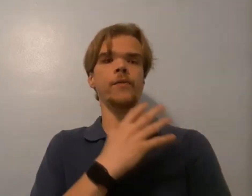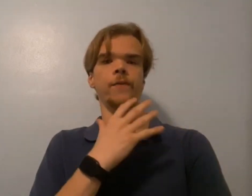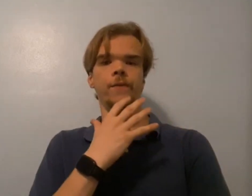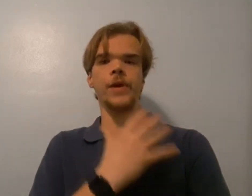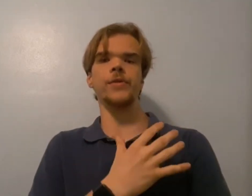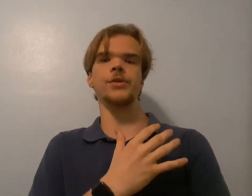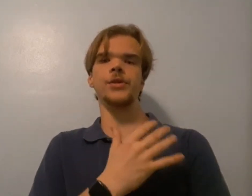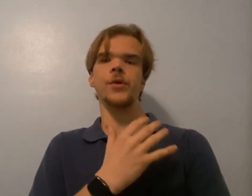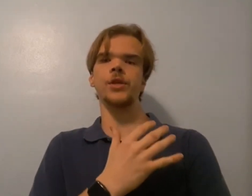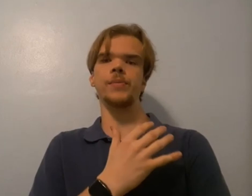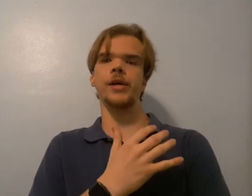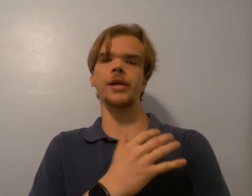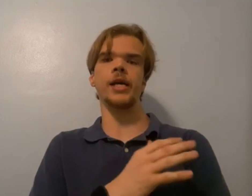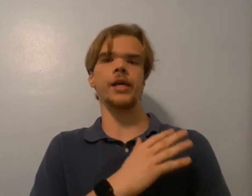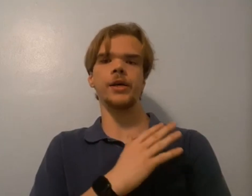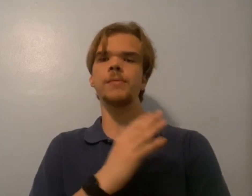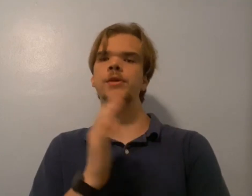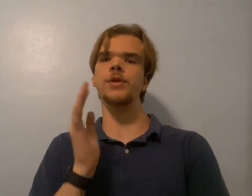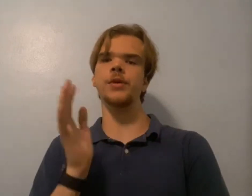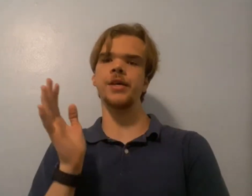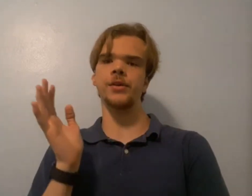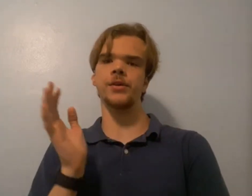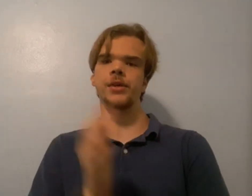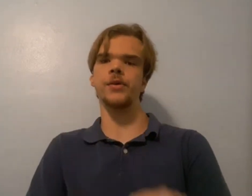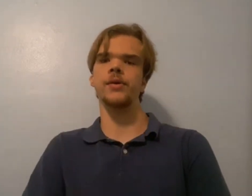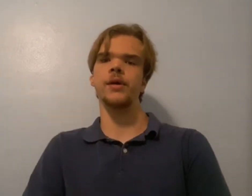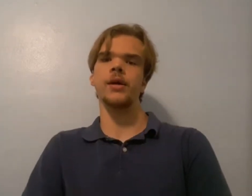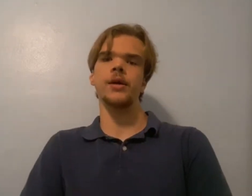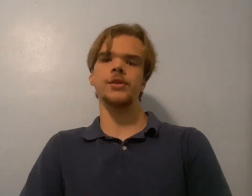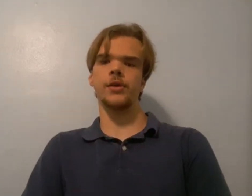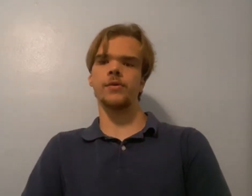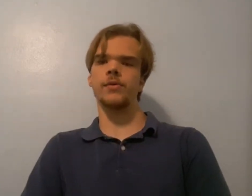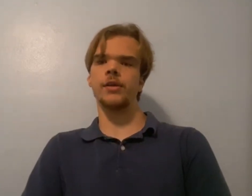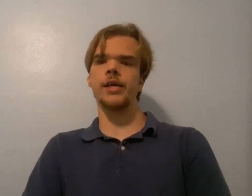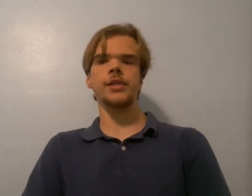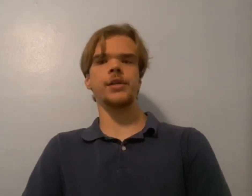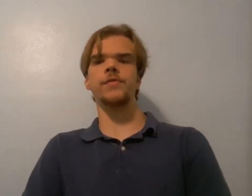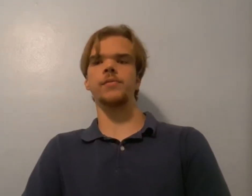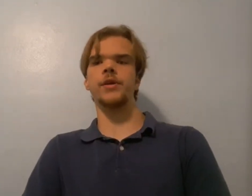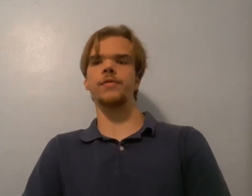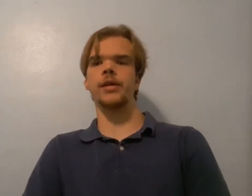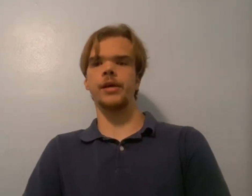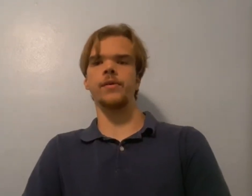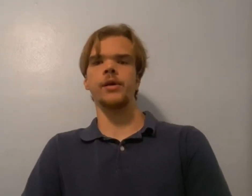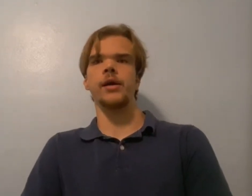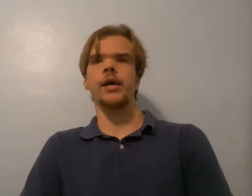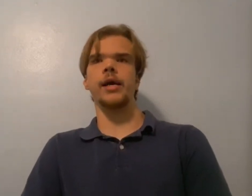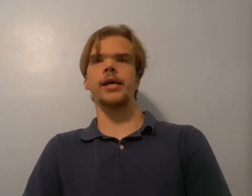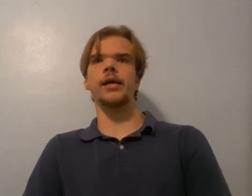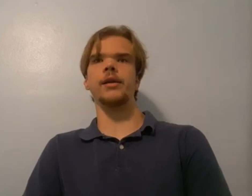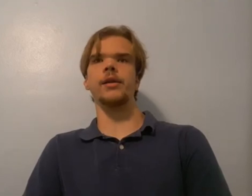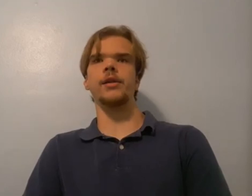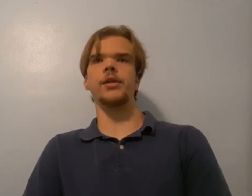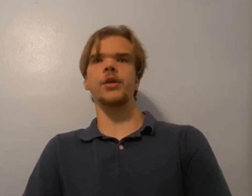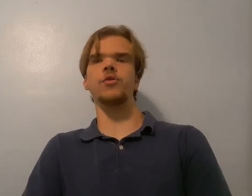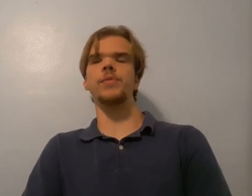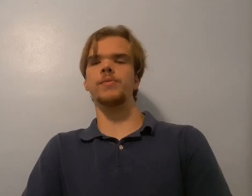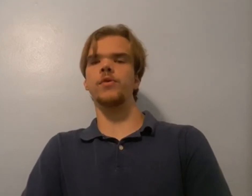am very stoked about it, and I hope that you guys are, too. So, that's it for me for now. And, there will be